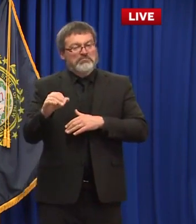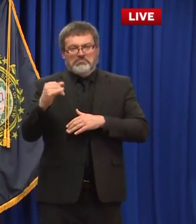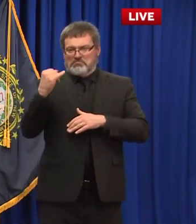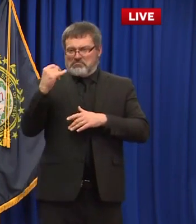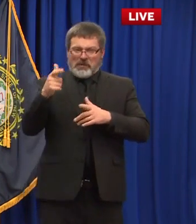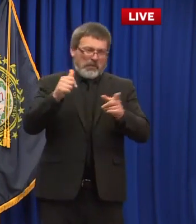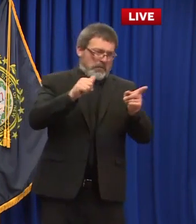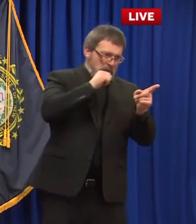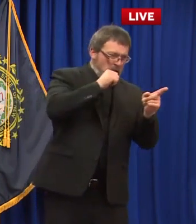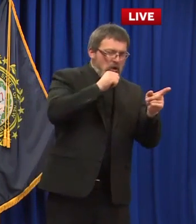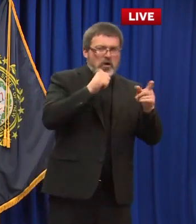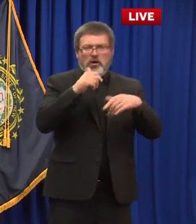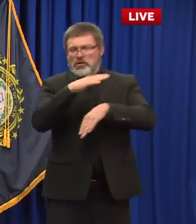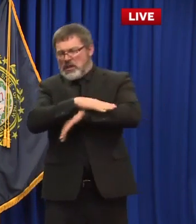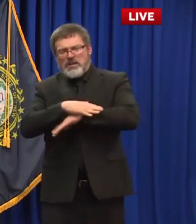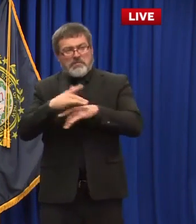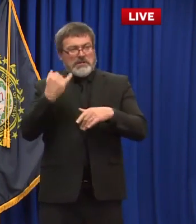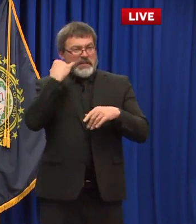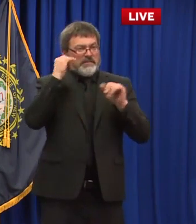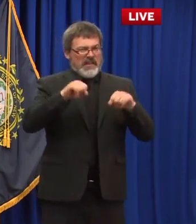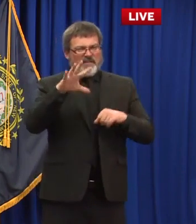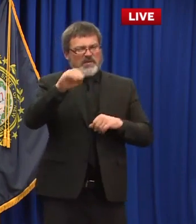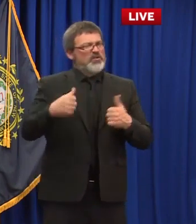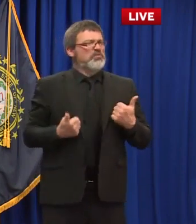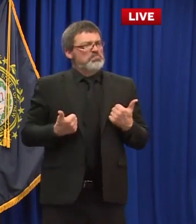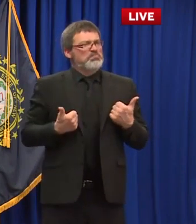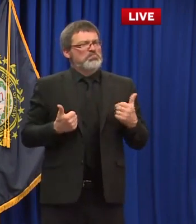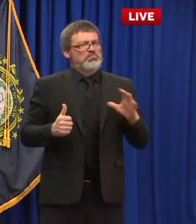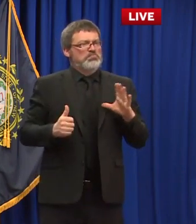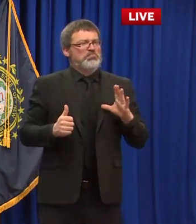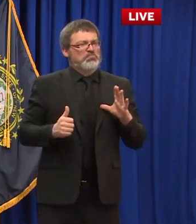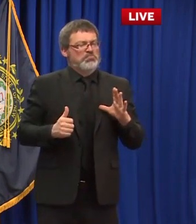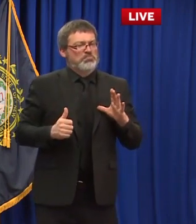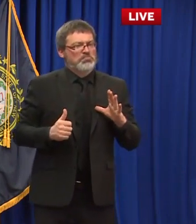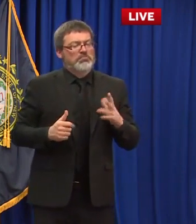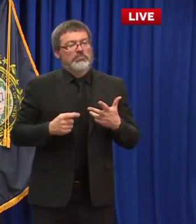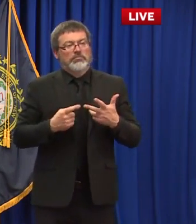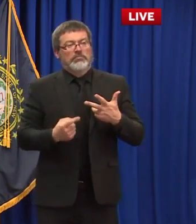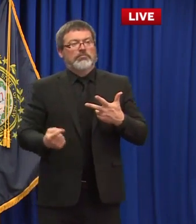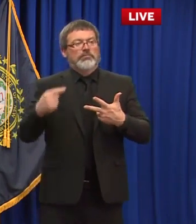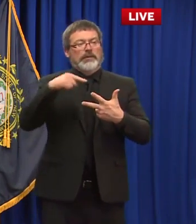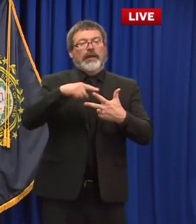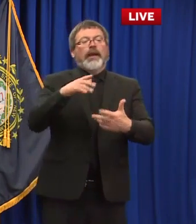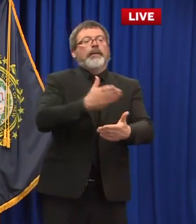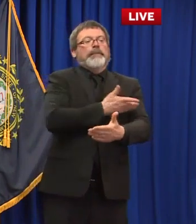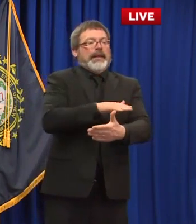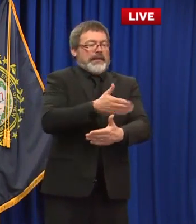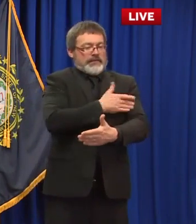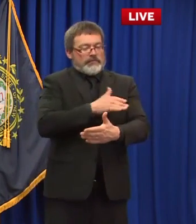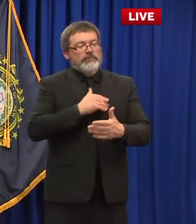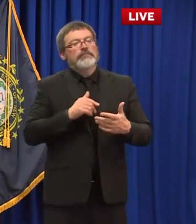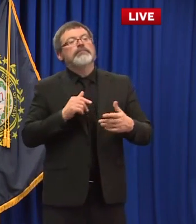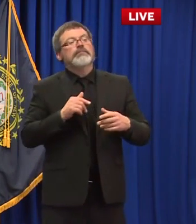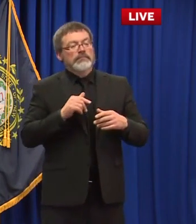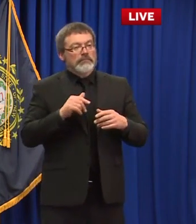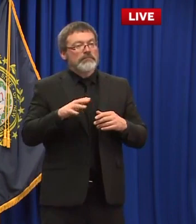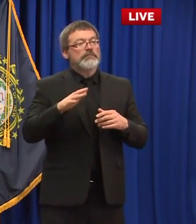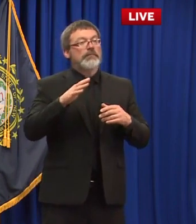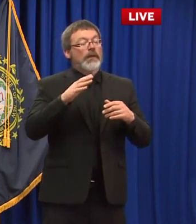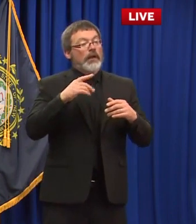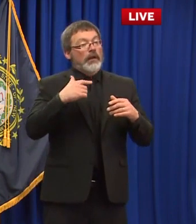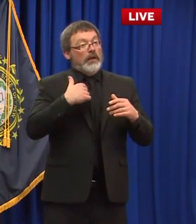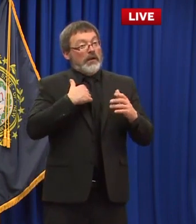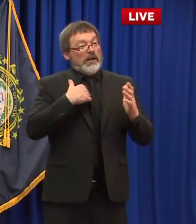serve food in those venues um and then i there was a question in the middle uh oh live bands i have to be honest i don't know if that was